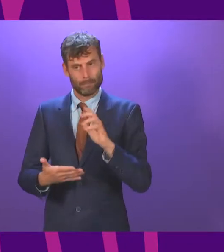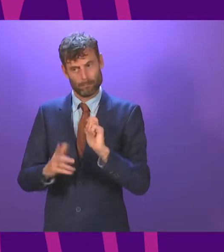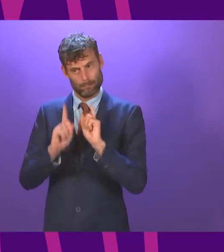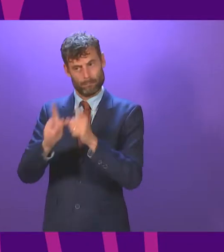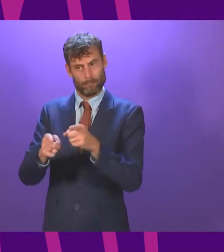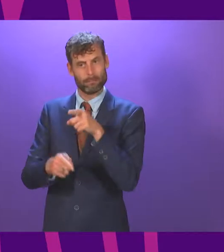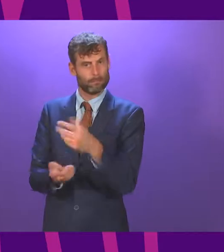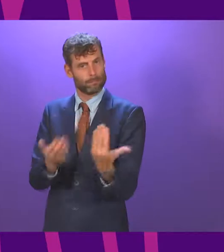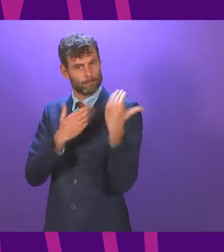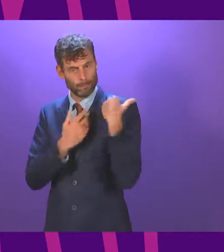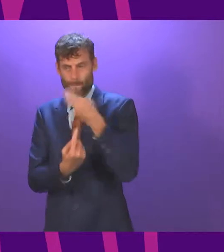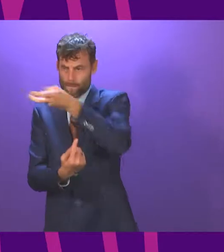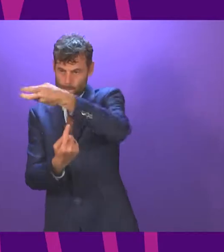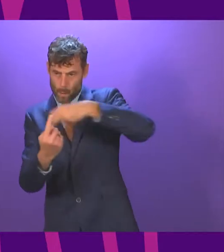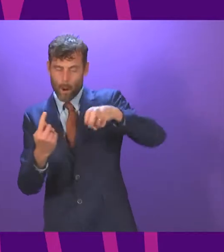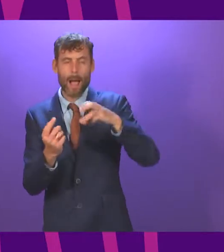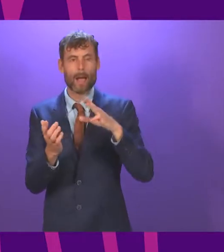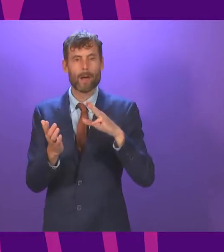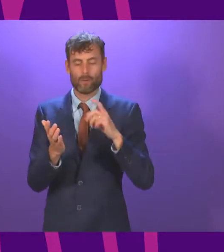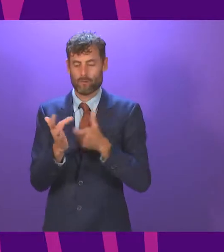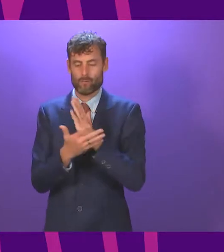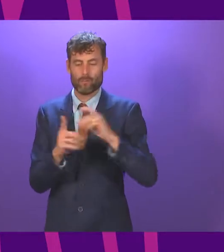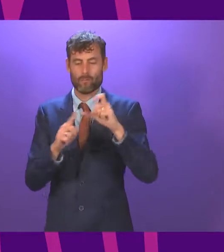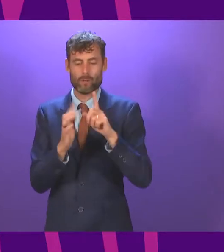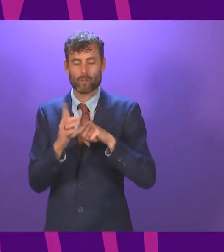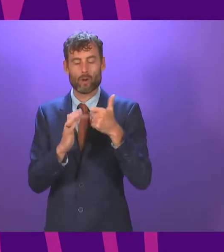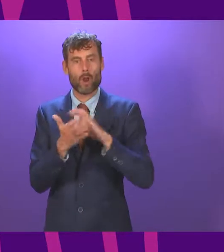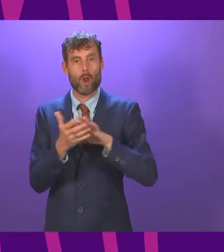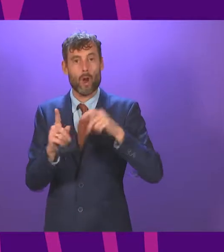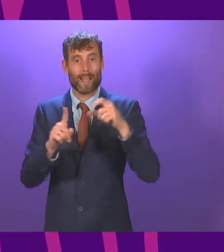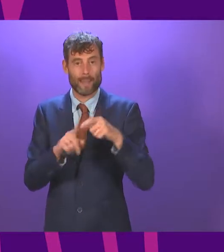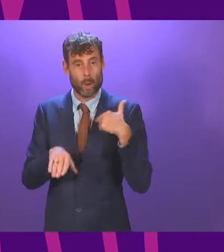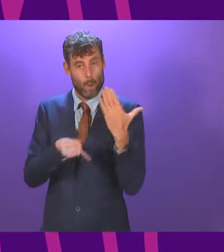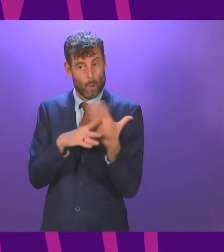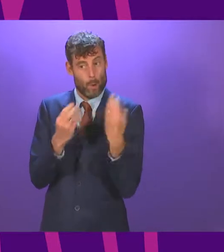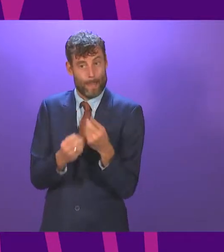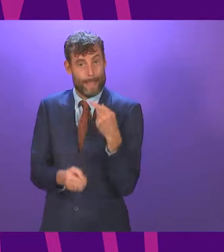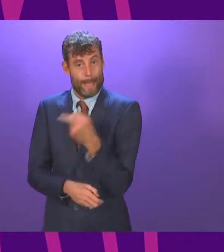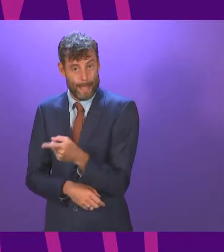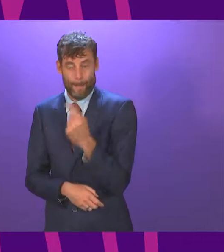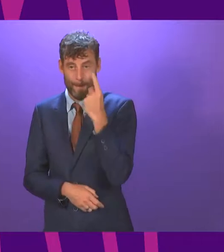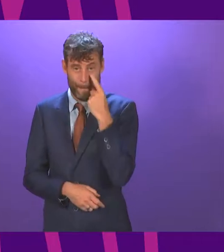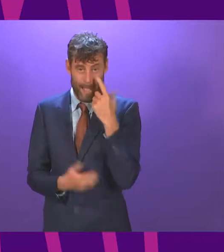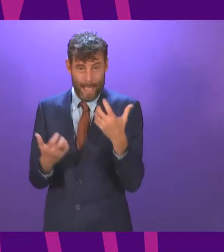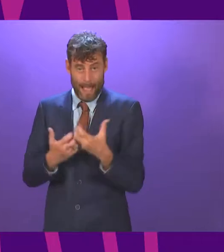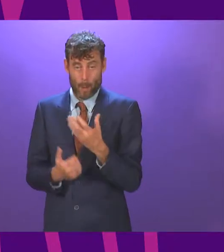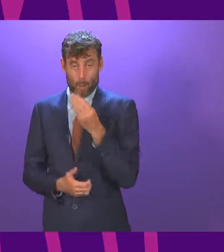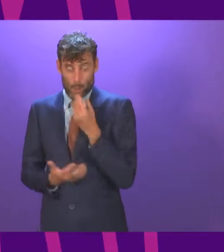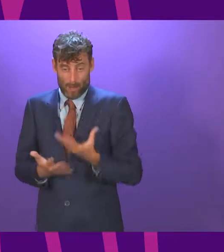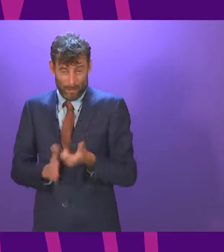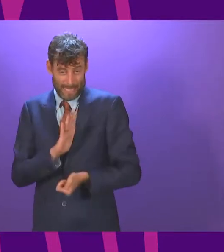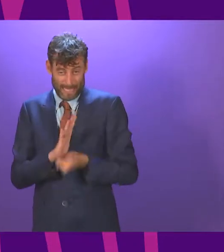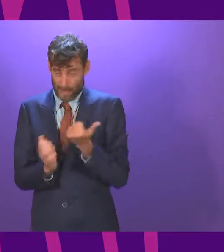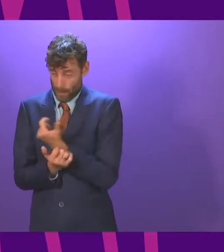Lockhead, MSP, is a superb choice for that role. I look forward to working with him to support the existing skilled workforce of the North East